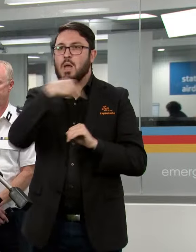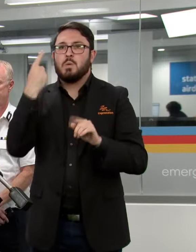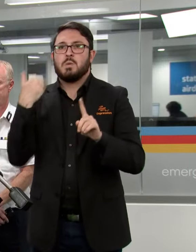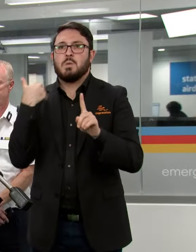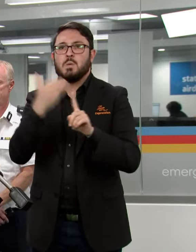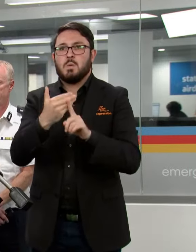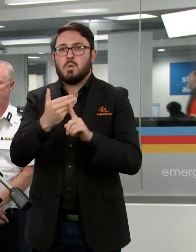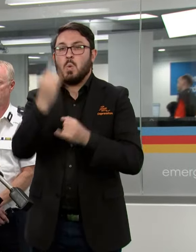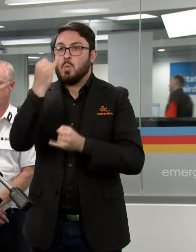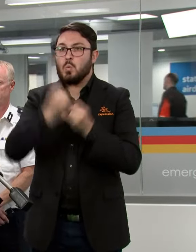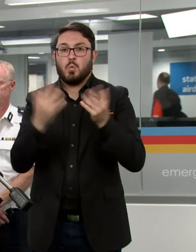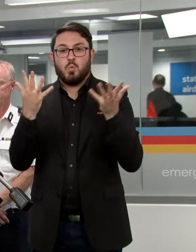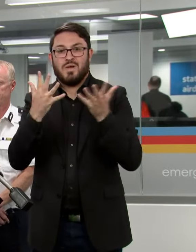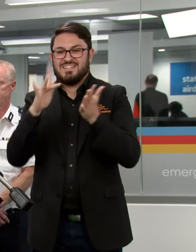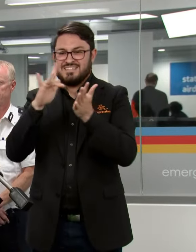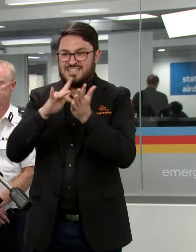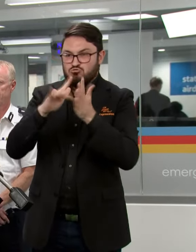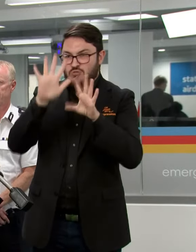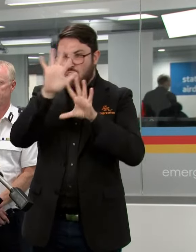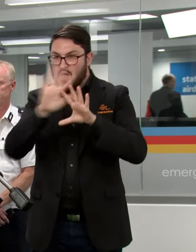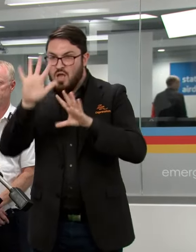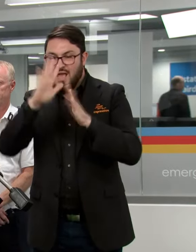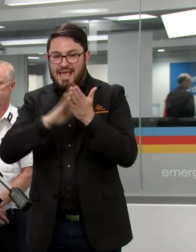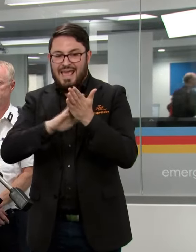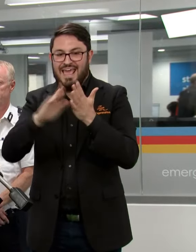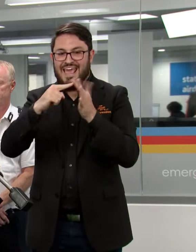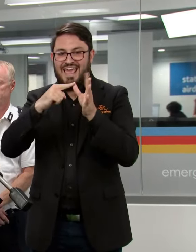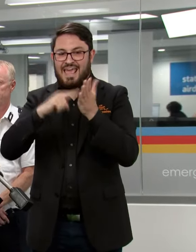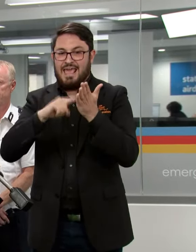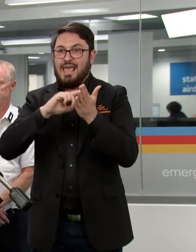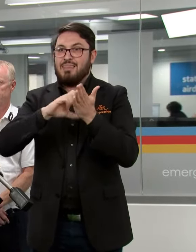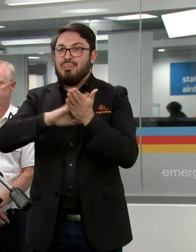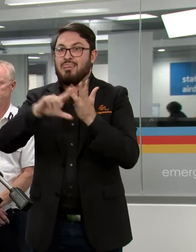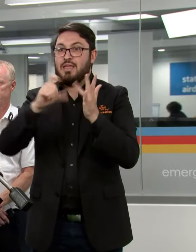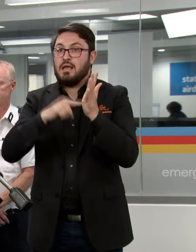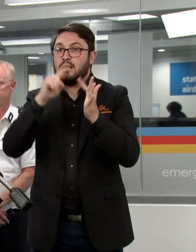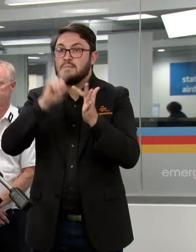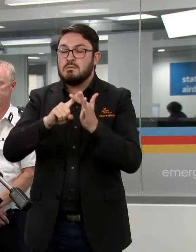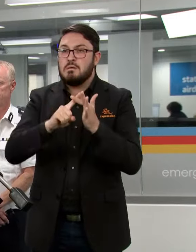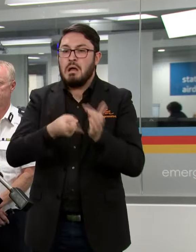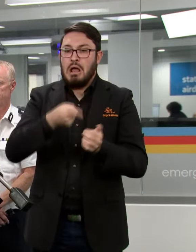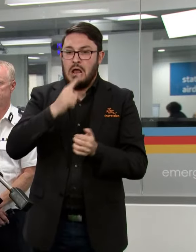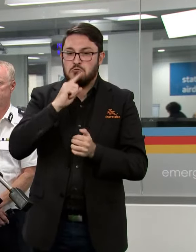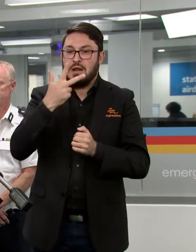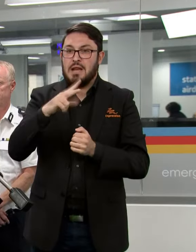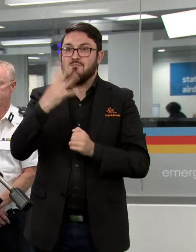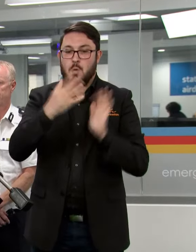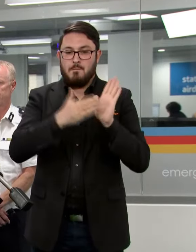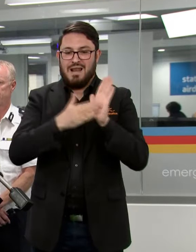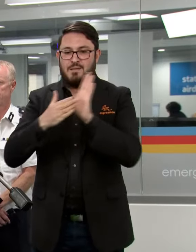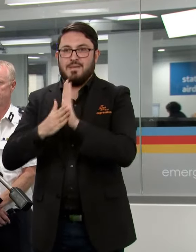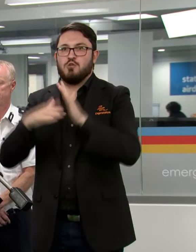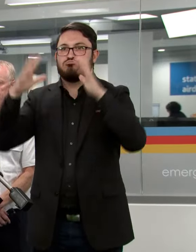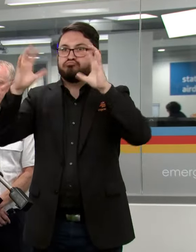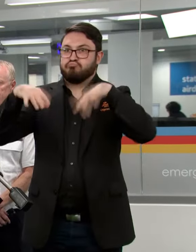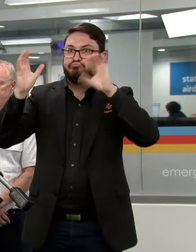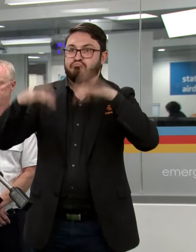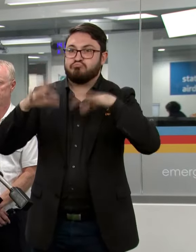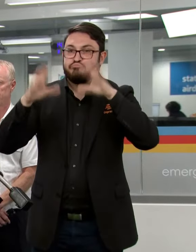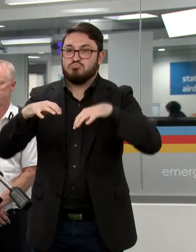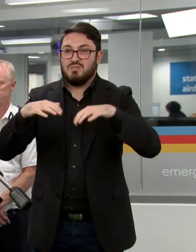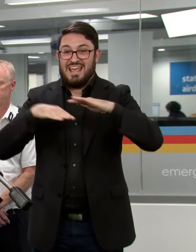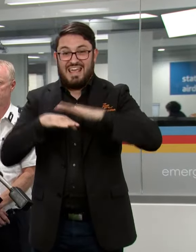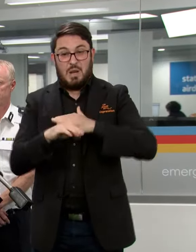over central parts around the Heathcote region around 184 millimetres of rain falling in just